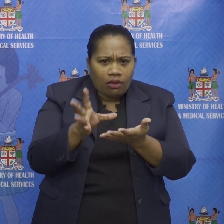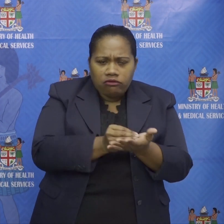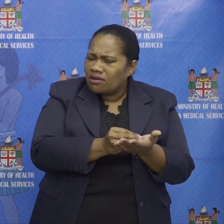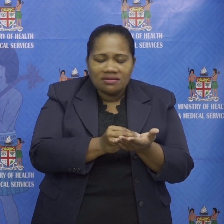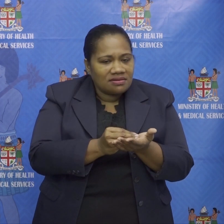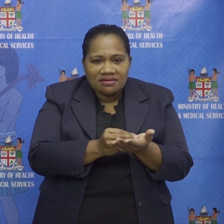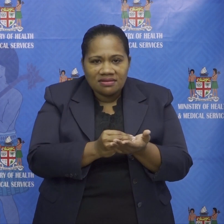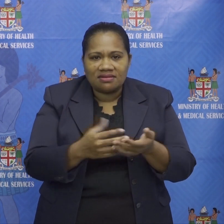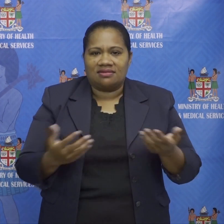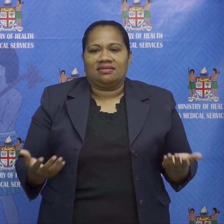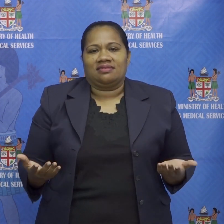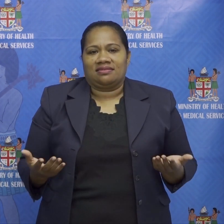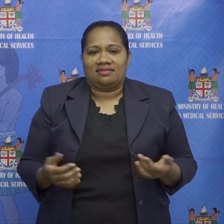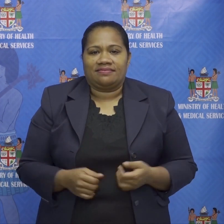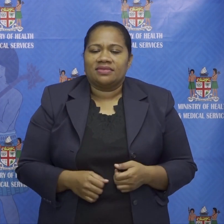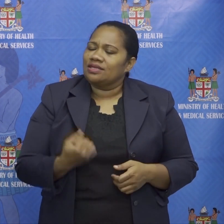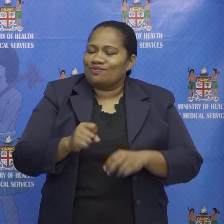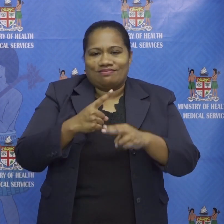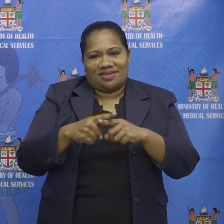there is no excuse not to have it downloaded